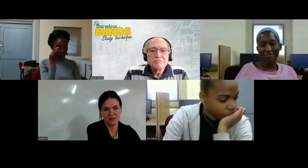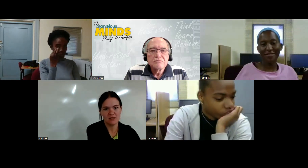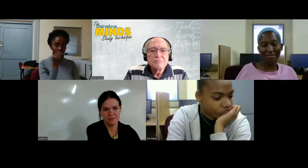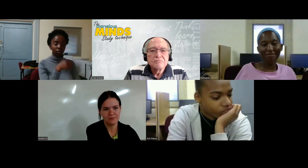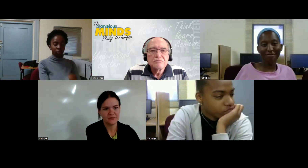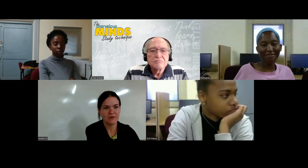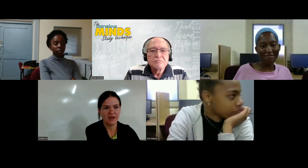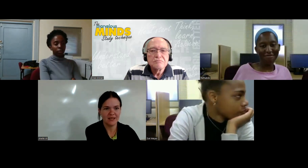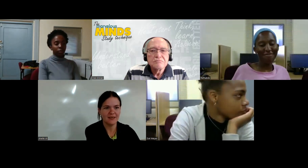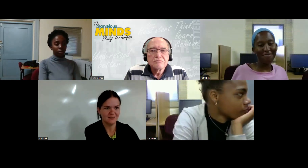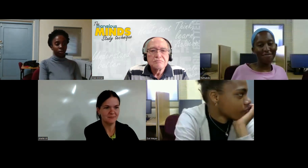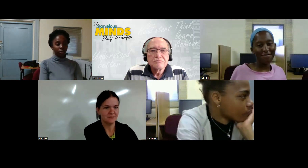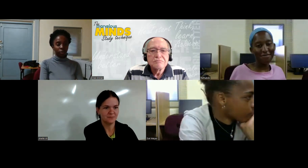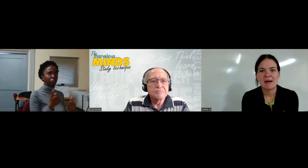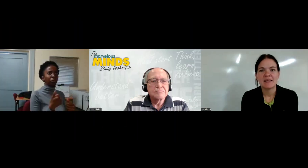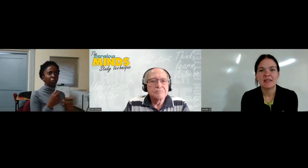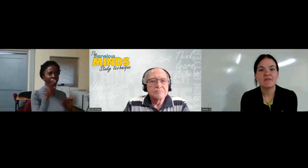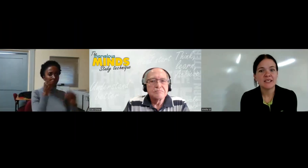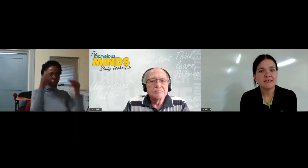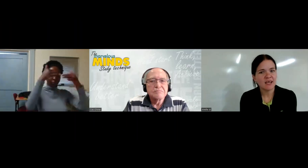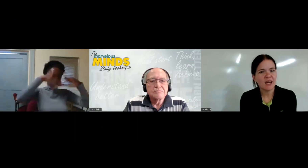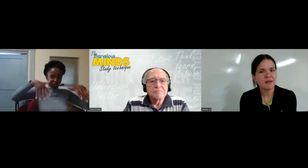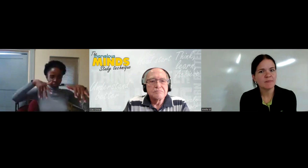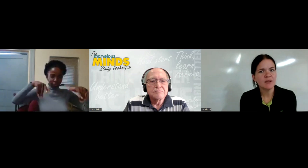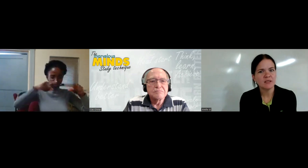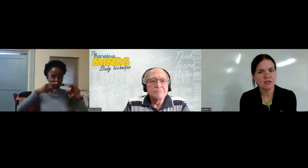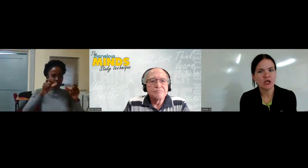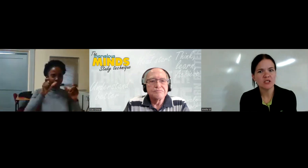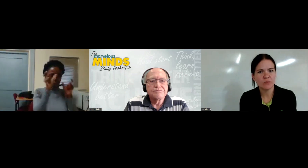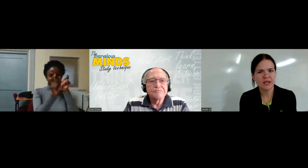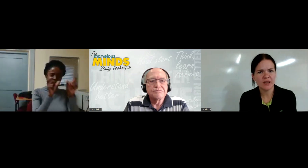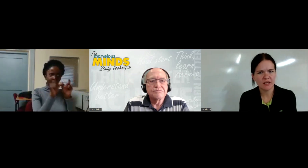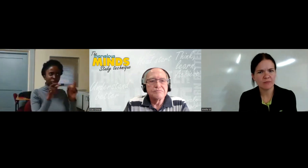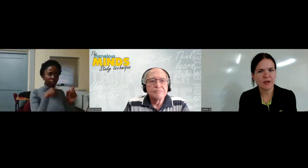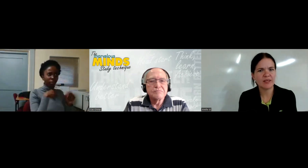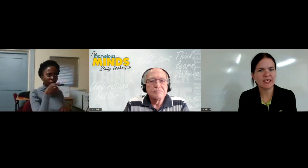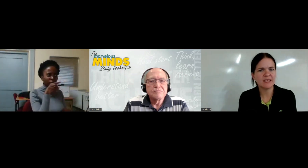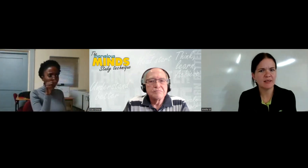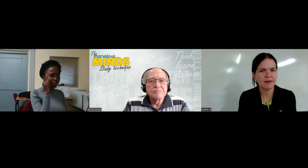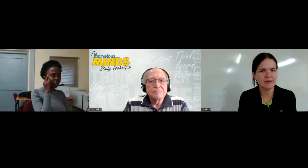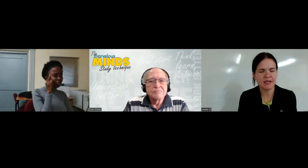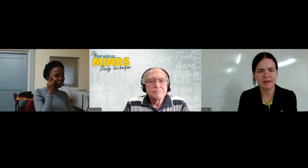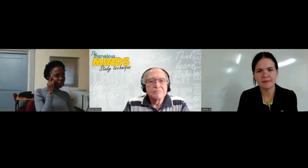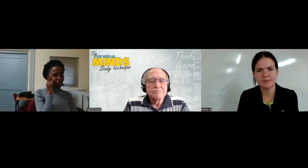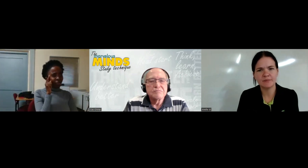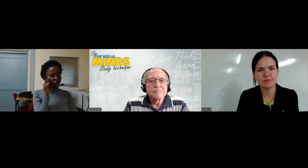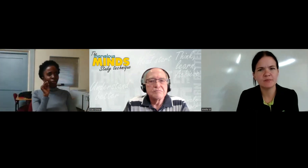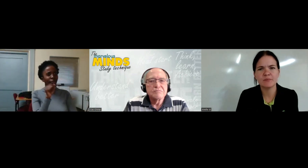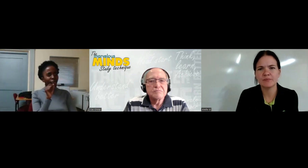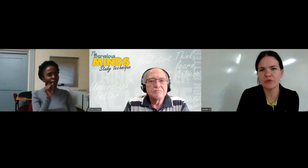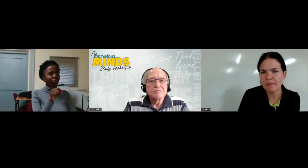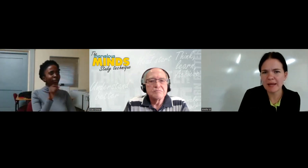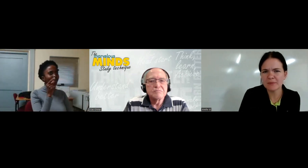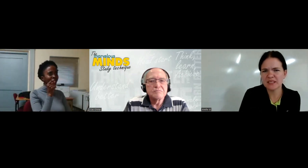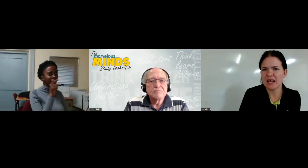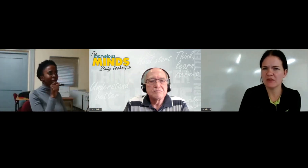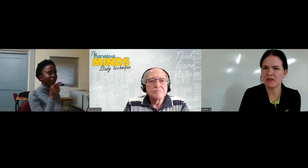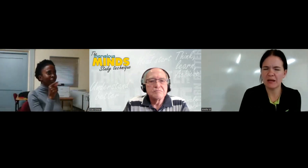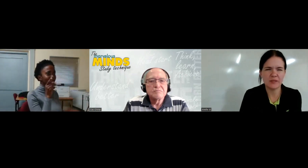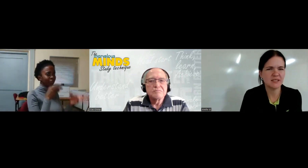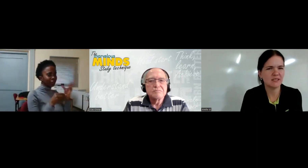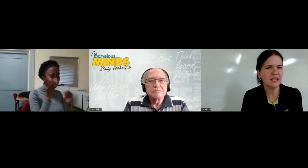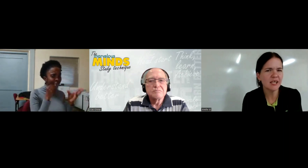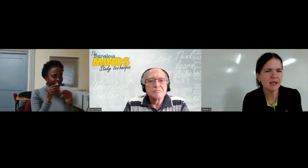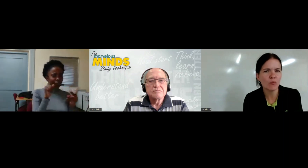about that around that the first time last week when we did the the tree maps